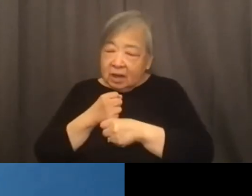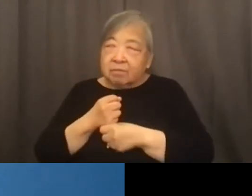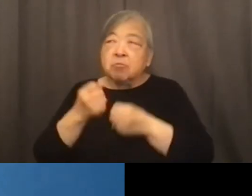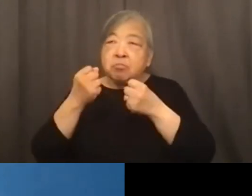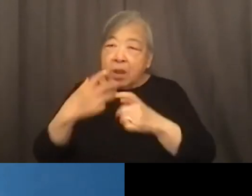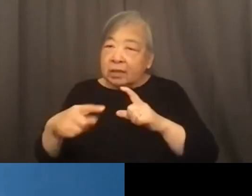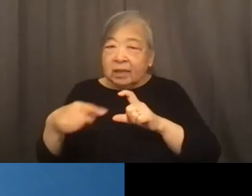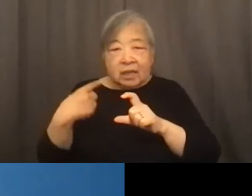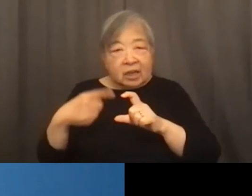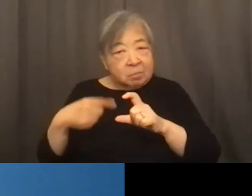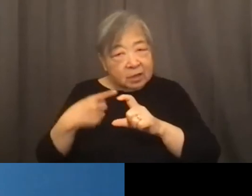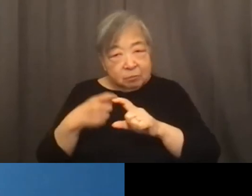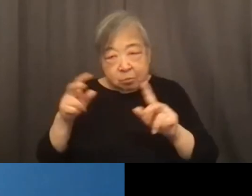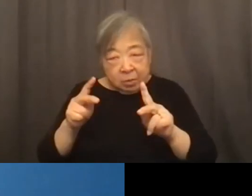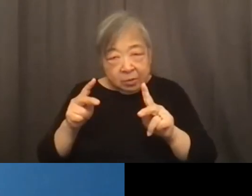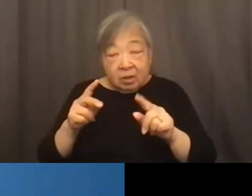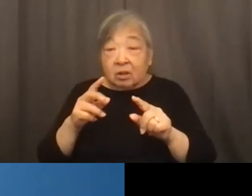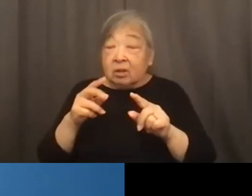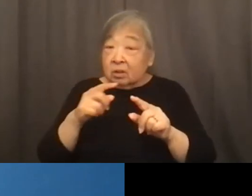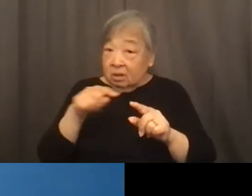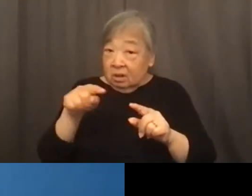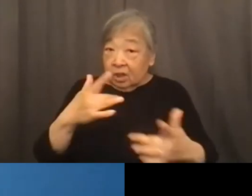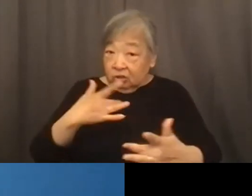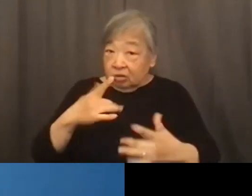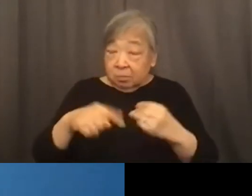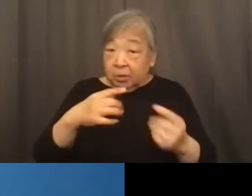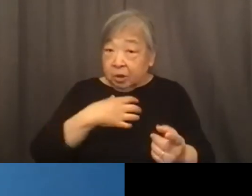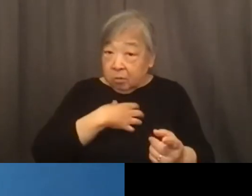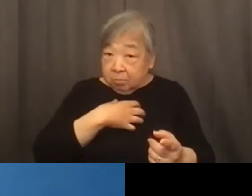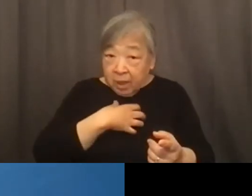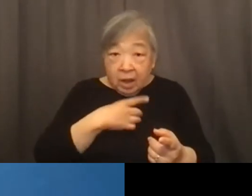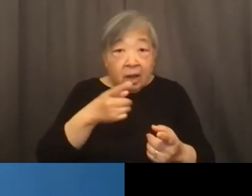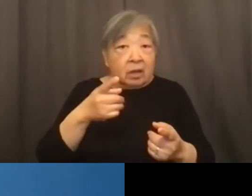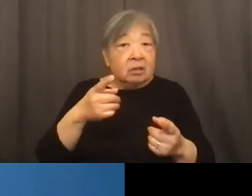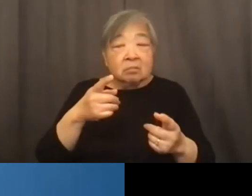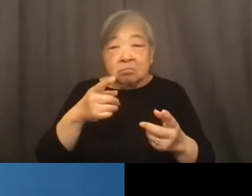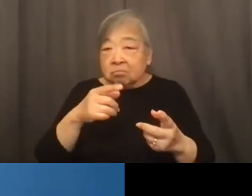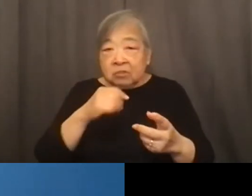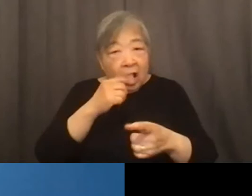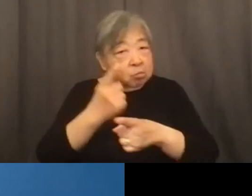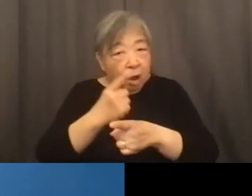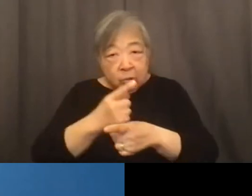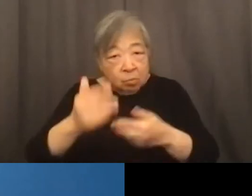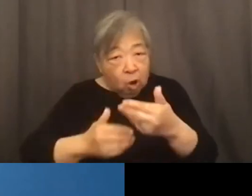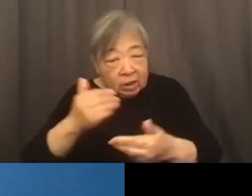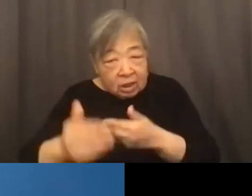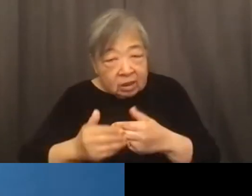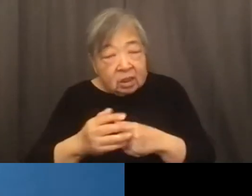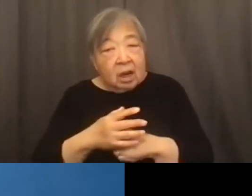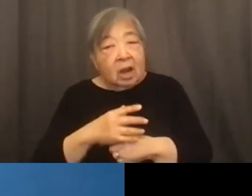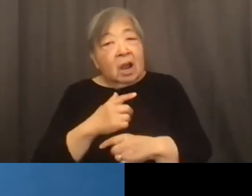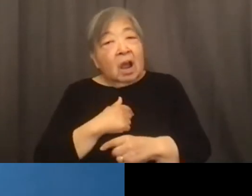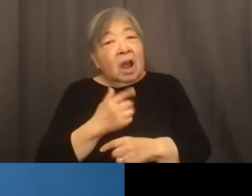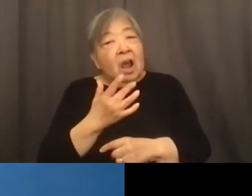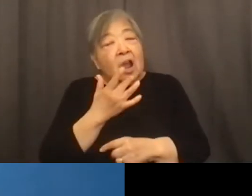emails from people who have concerns about their complaint not being processed correctly while I would prefer that